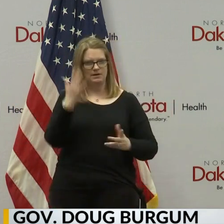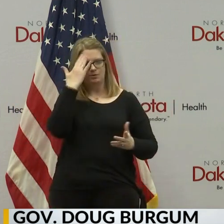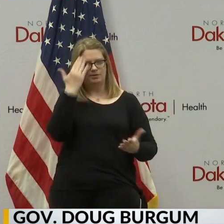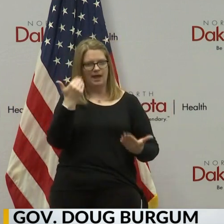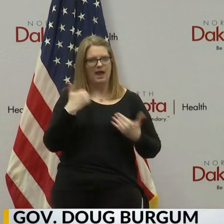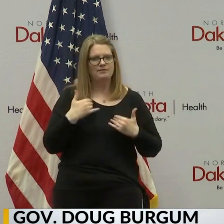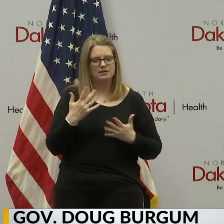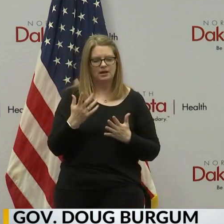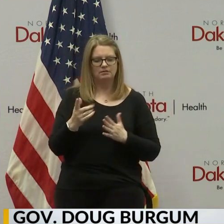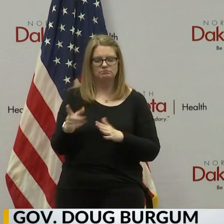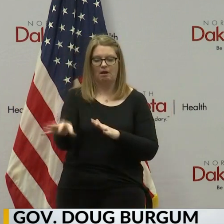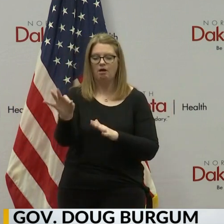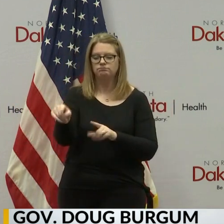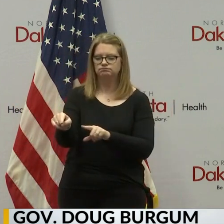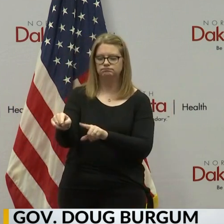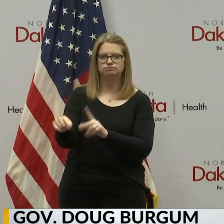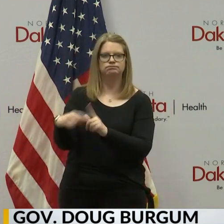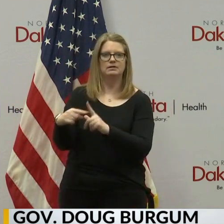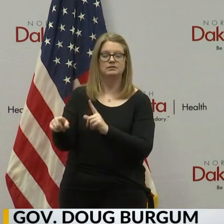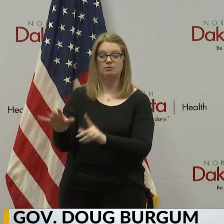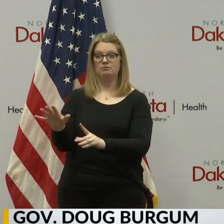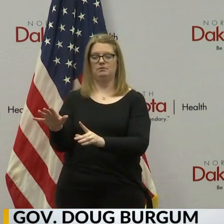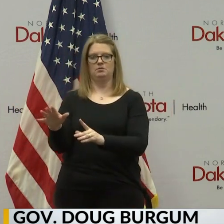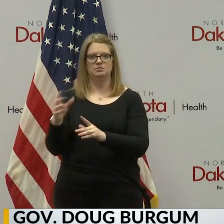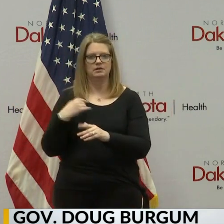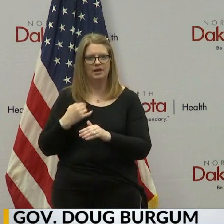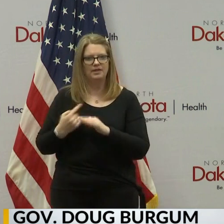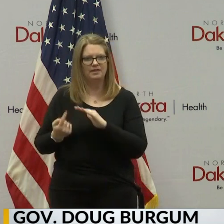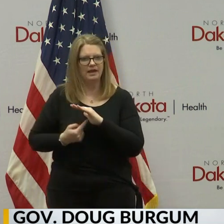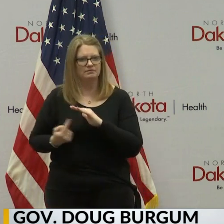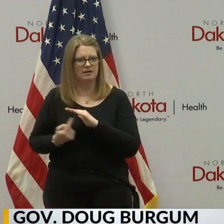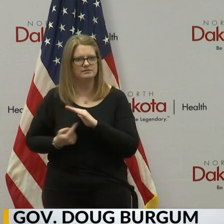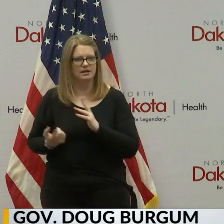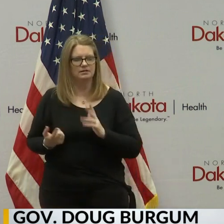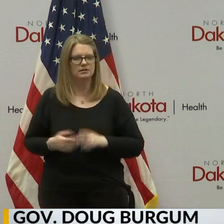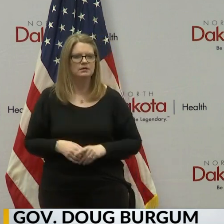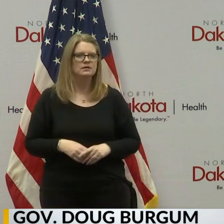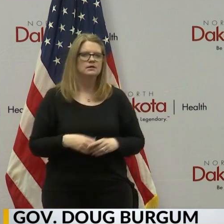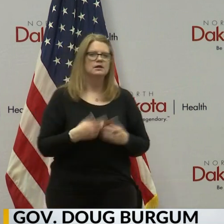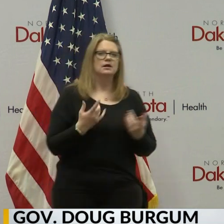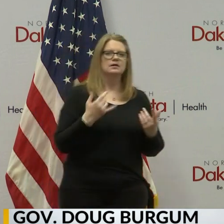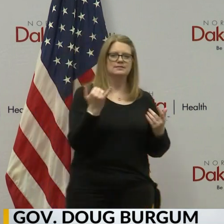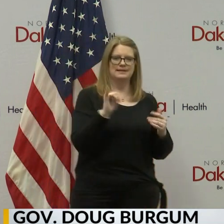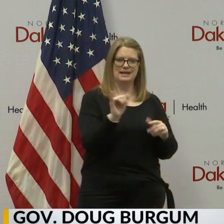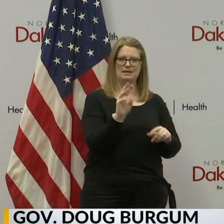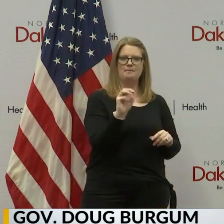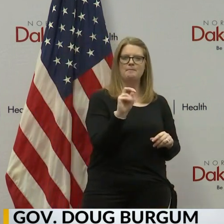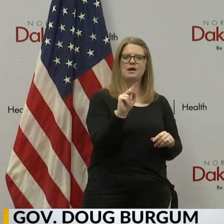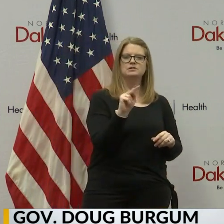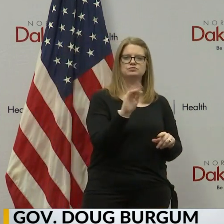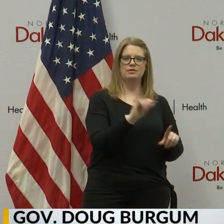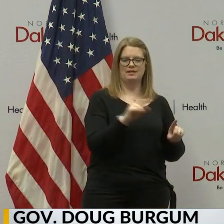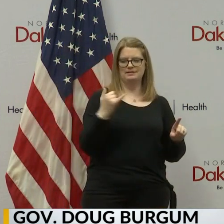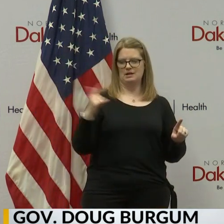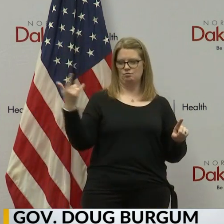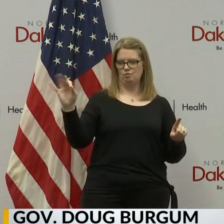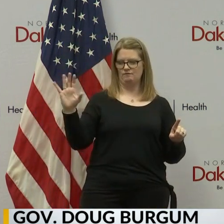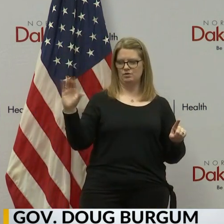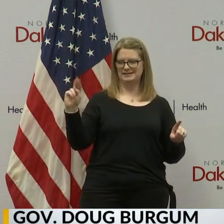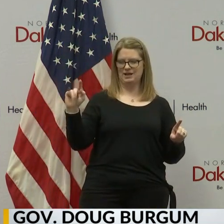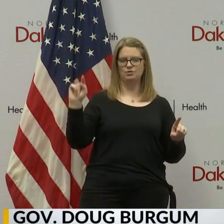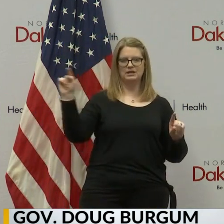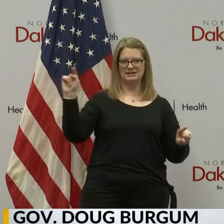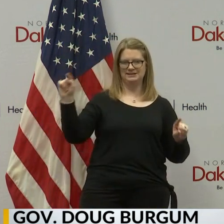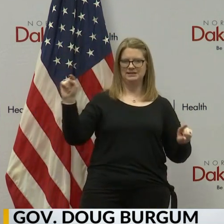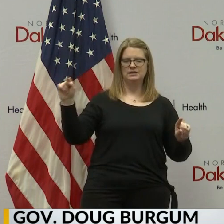some alert. But the best practice, we're talking about now, which we've done, like we did in Montreal, and now we're doing in Grand Forks County, is